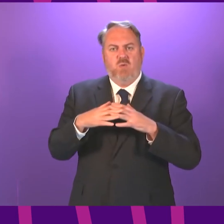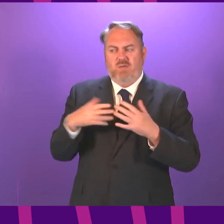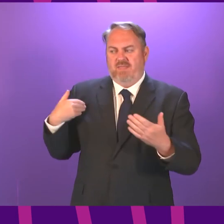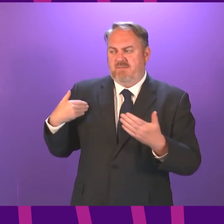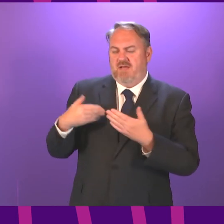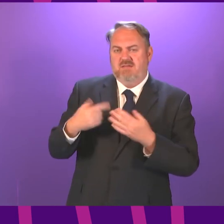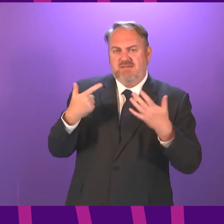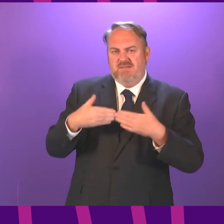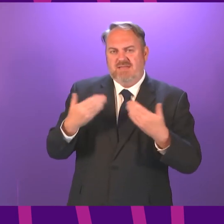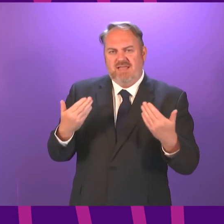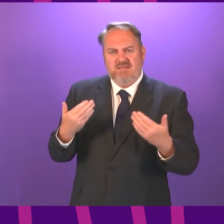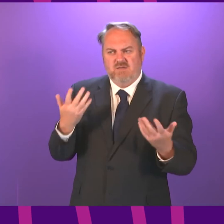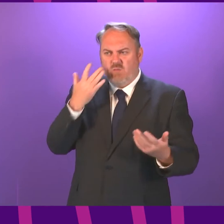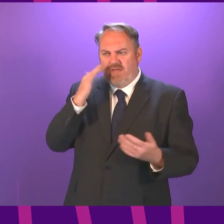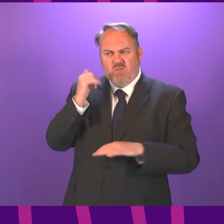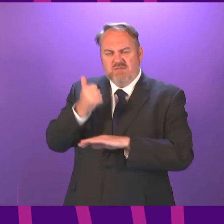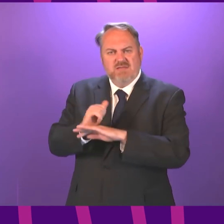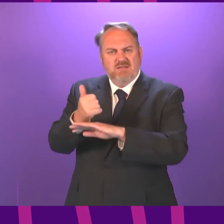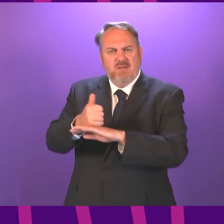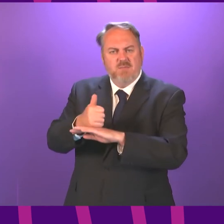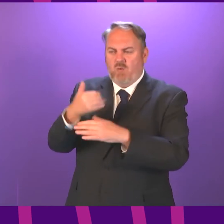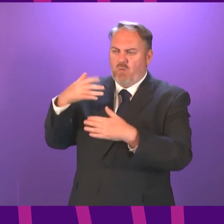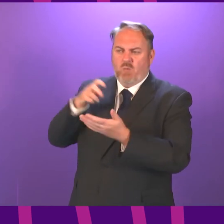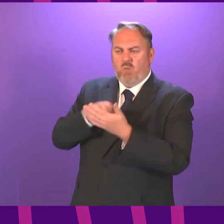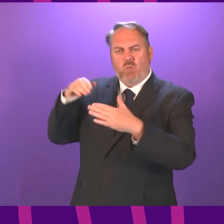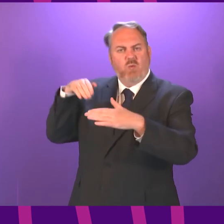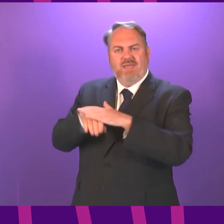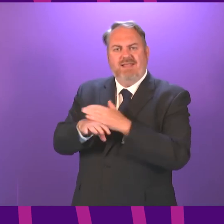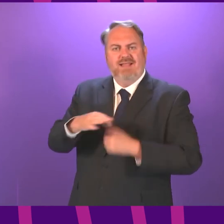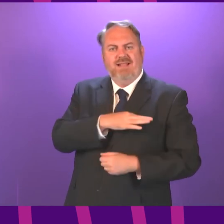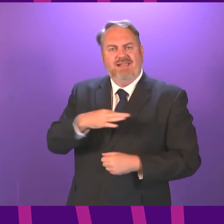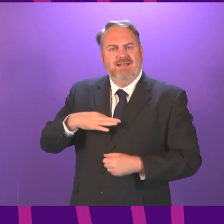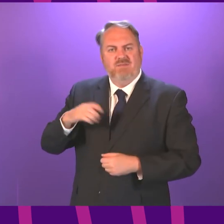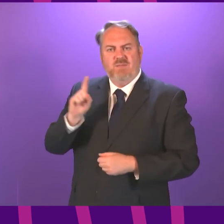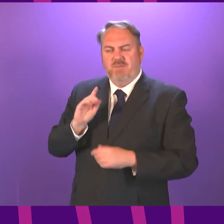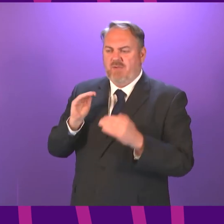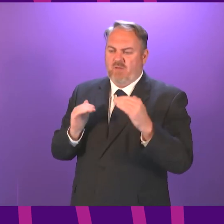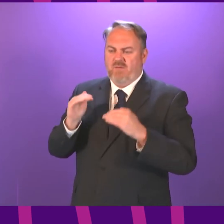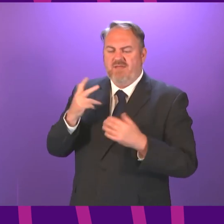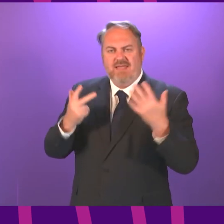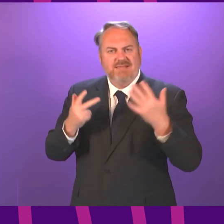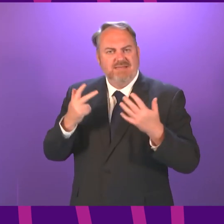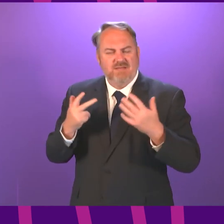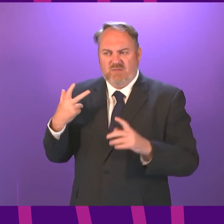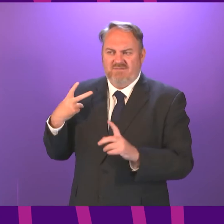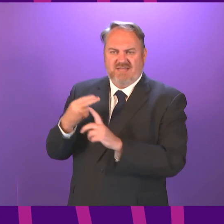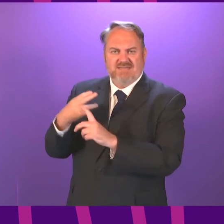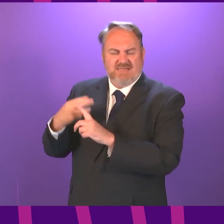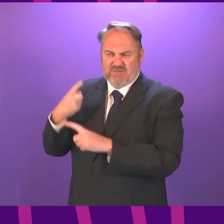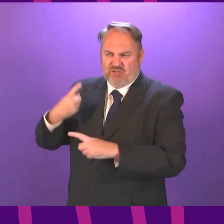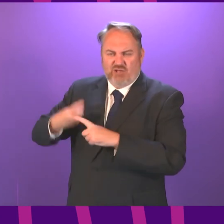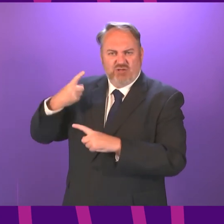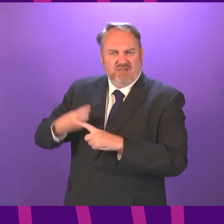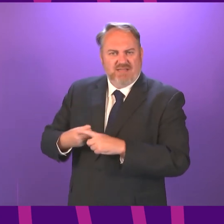days when will walk-in clinics be available for people aged over 18 to access vaccines urgently and what monitoring and